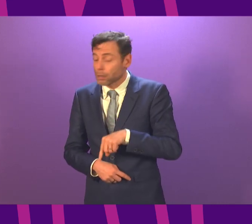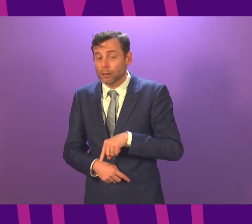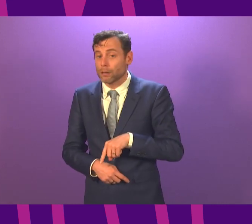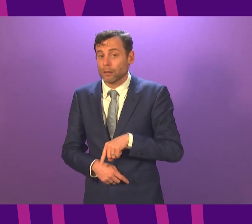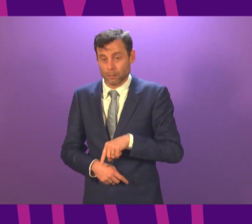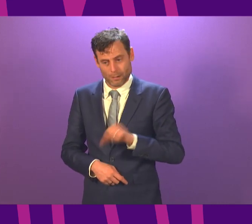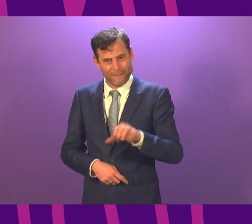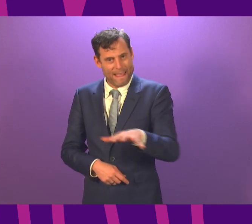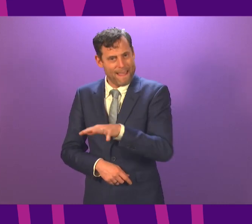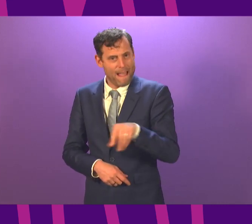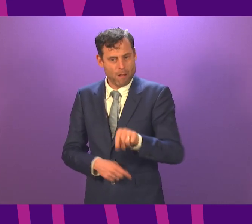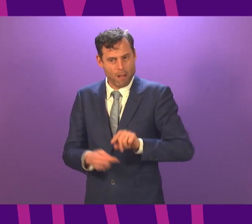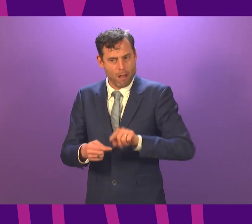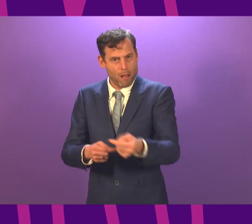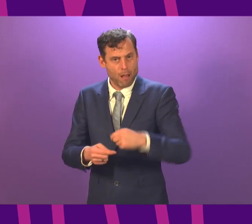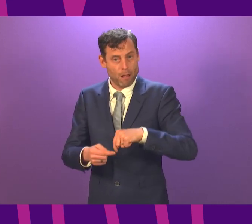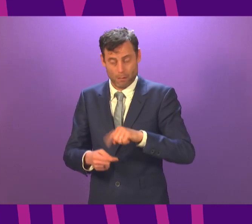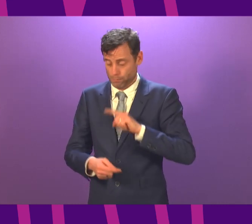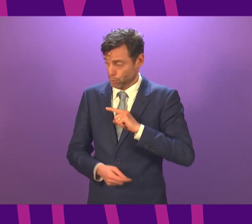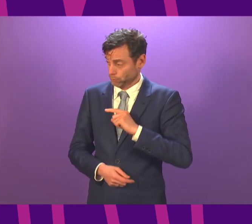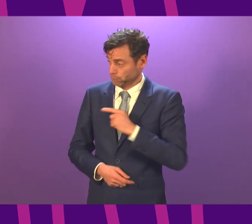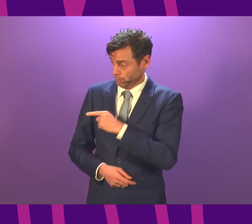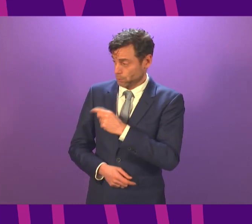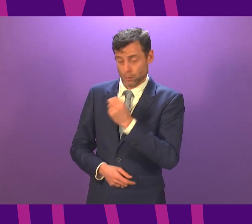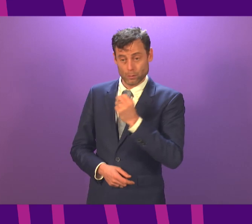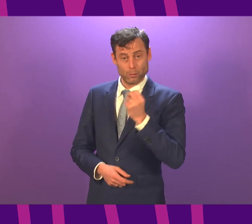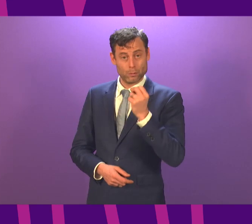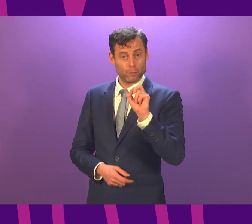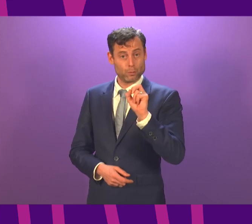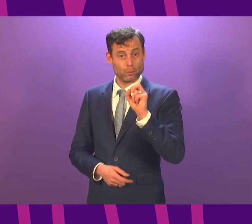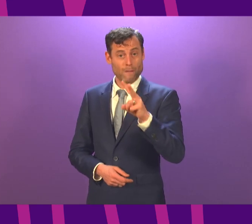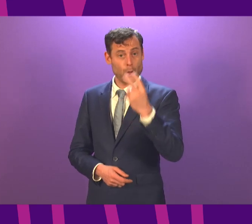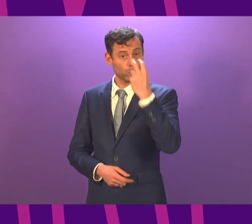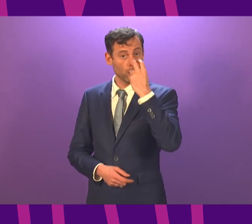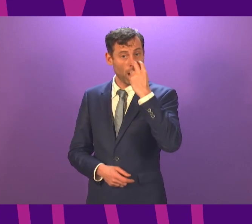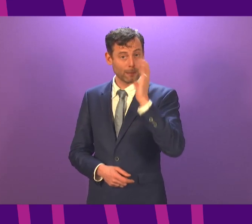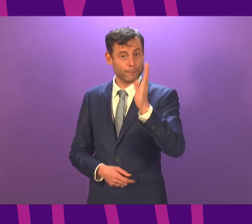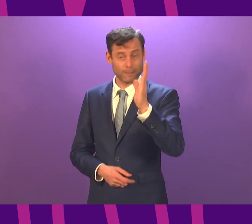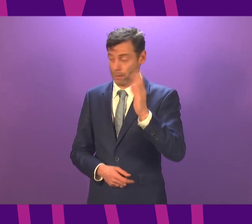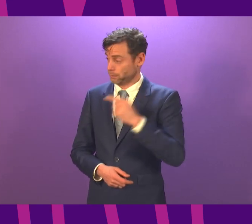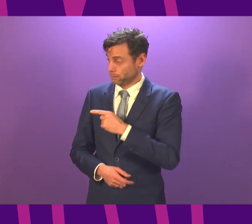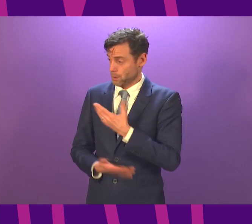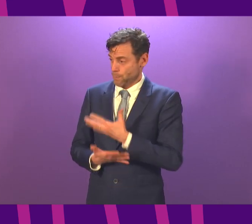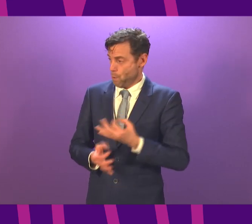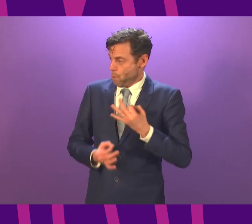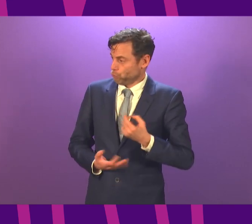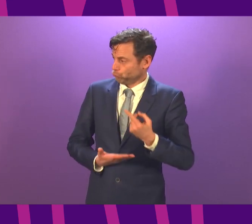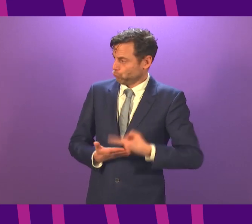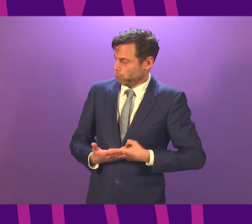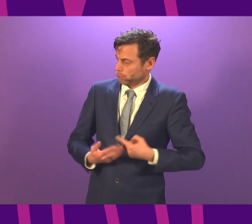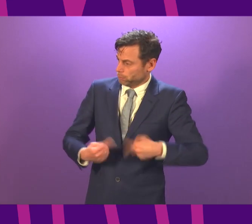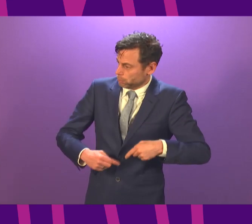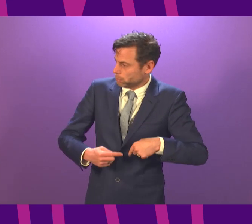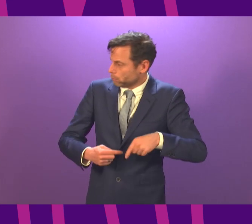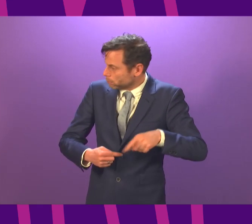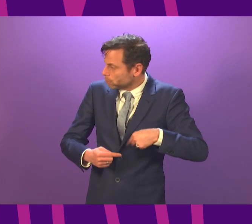as Scotland moves from midnight as you've announced into higher restrictions than south of the border? First Minister.